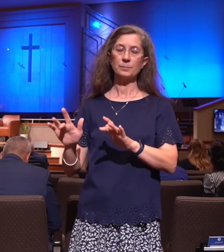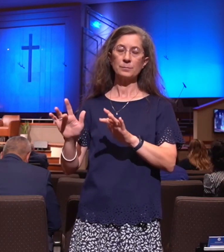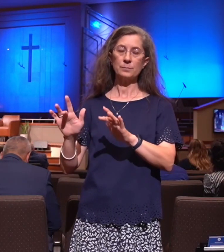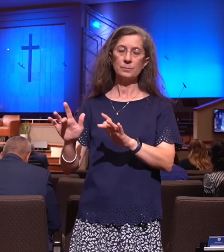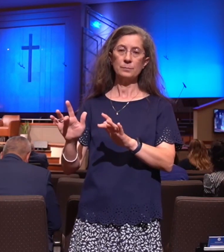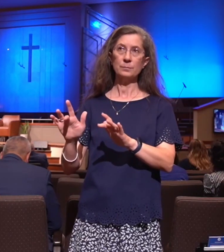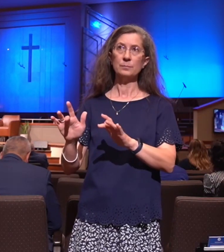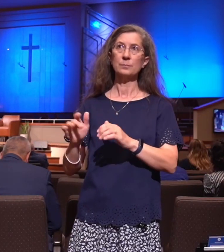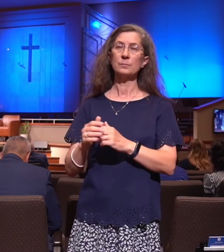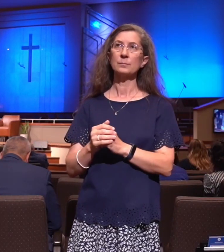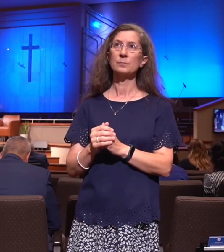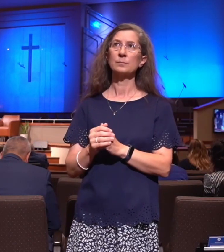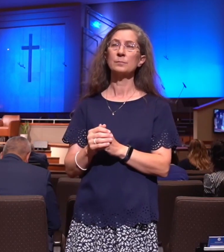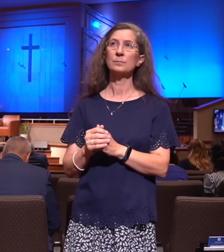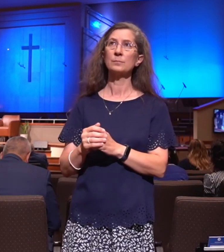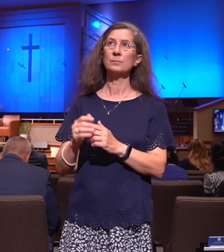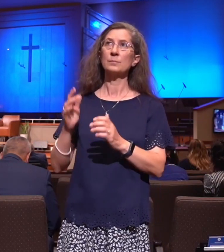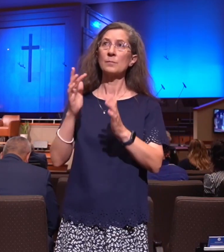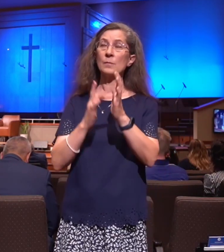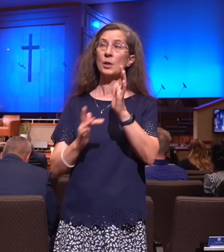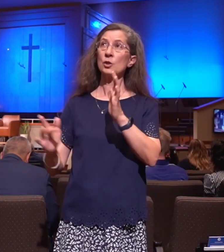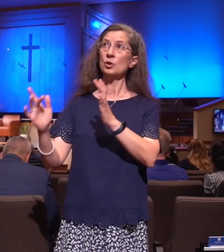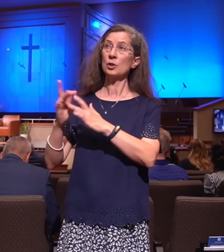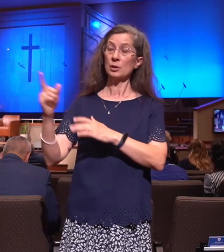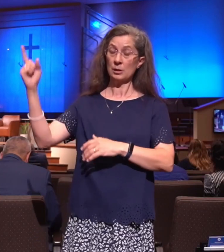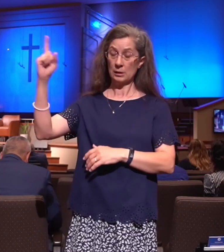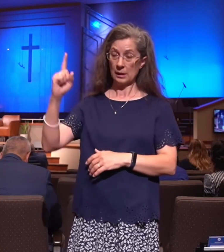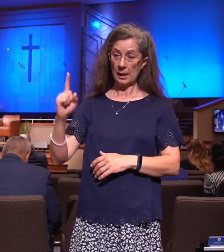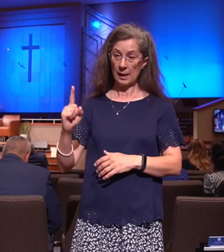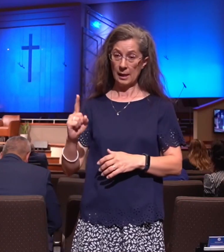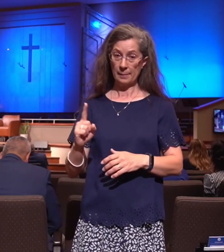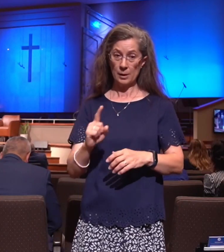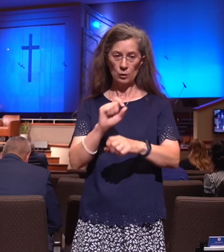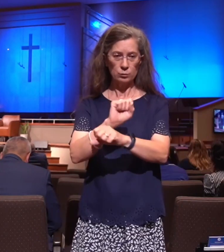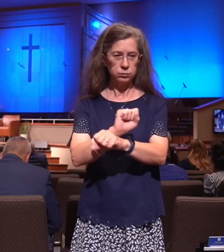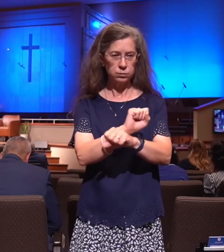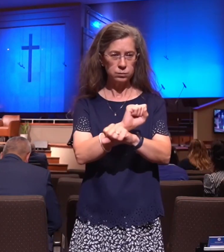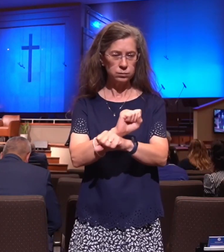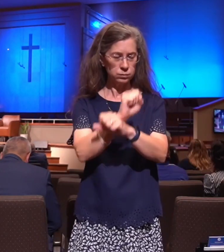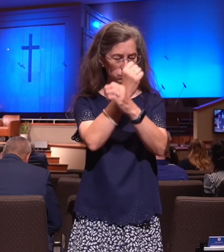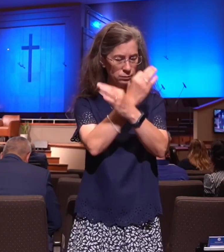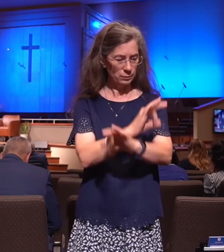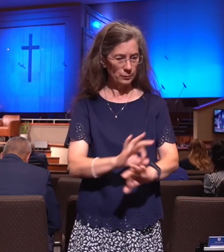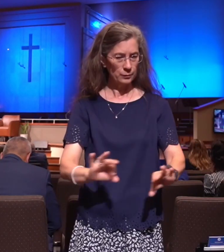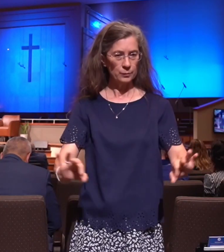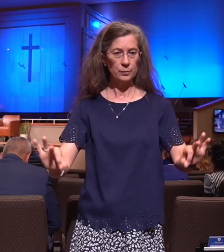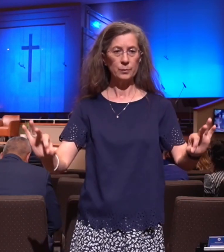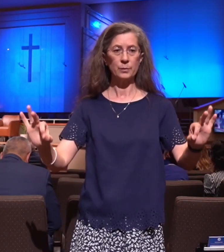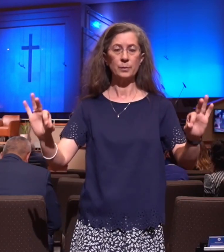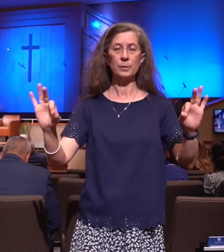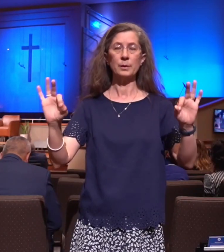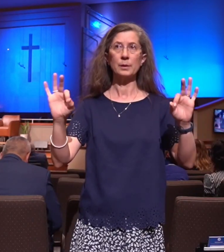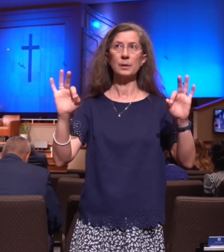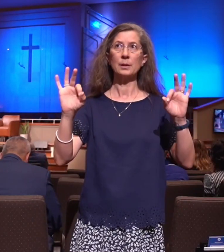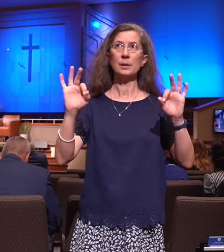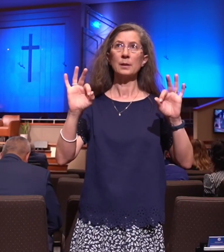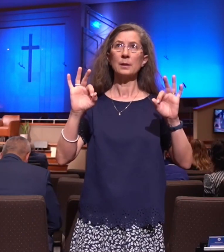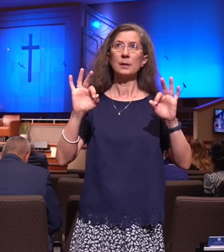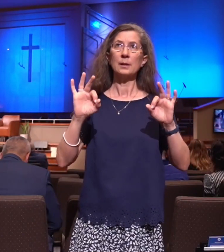Jesus came to set the captives free, showed us by